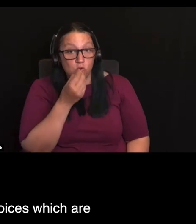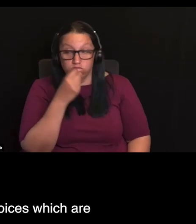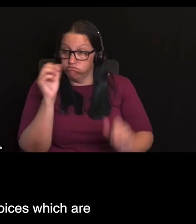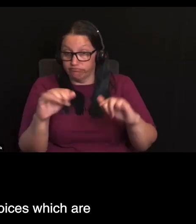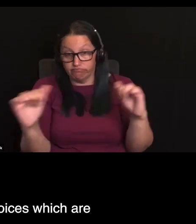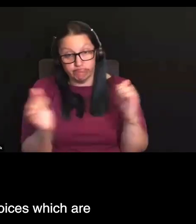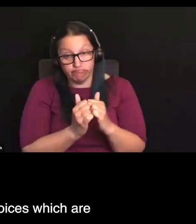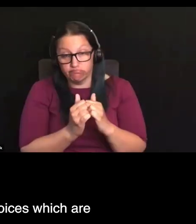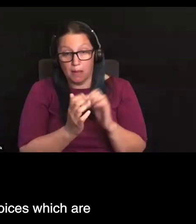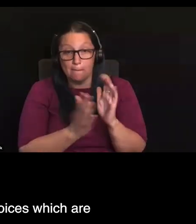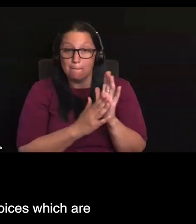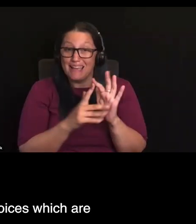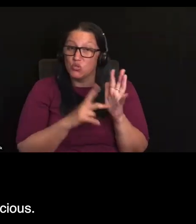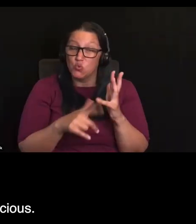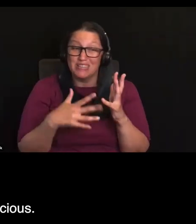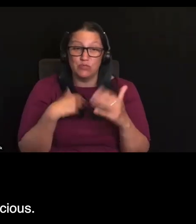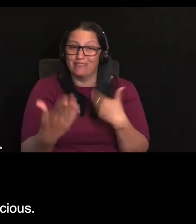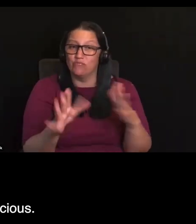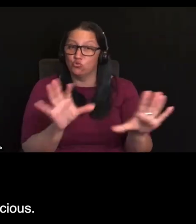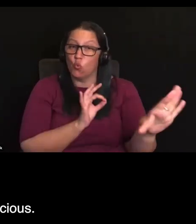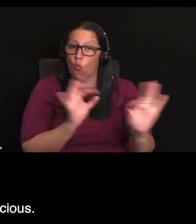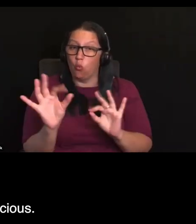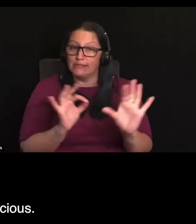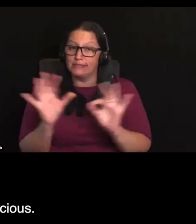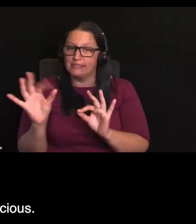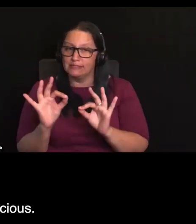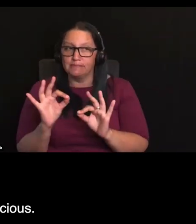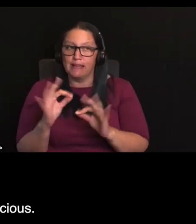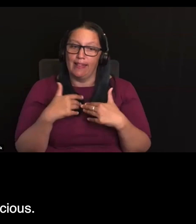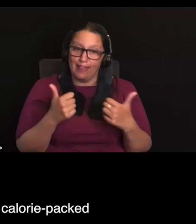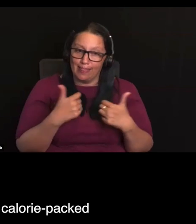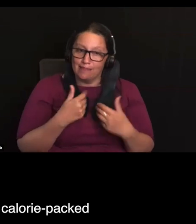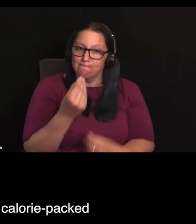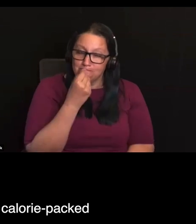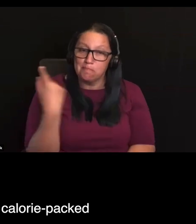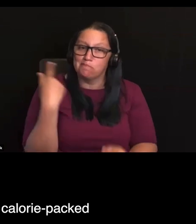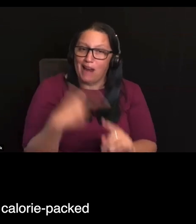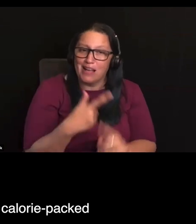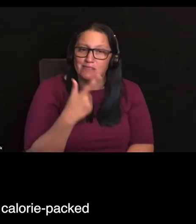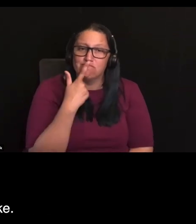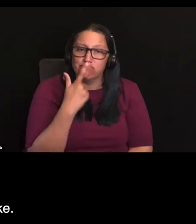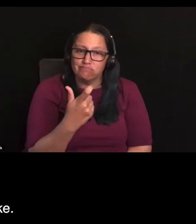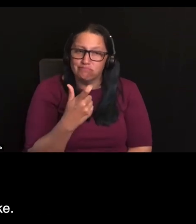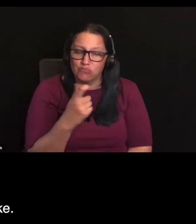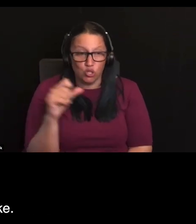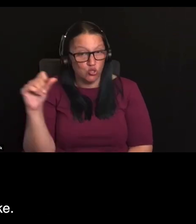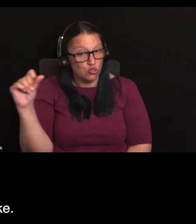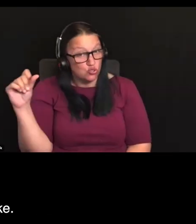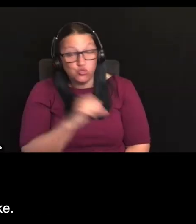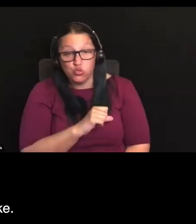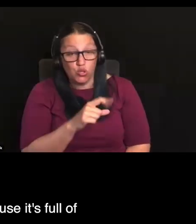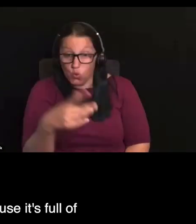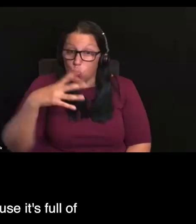menus which offer choices which are both nutritious and delicious. You should be able to choose a calorie-packed hamburger